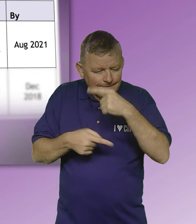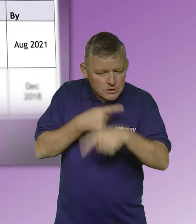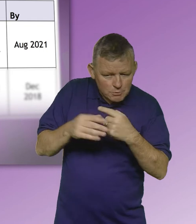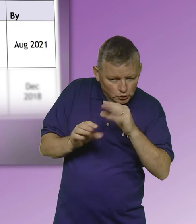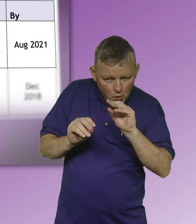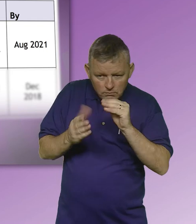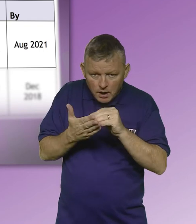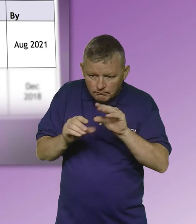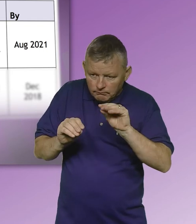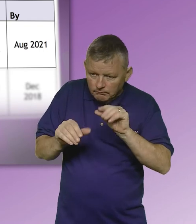budgets.